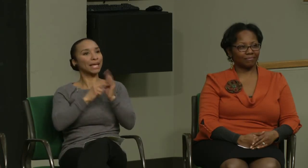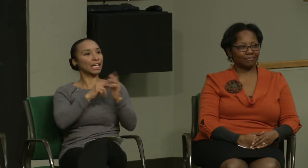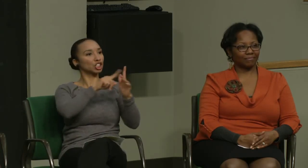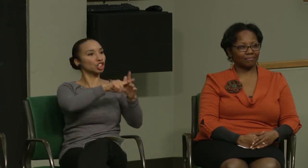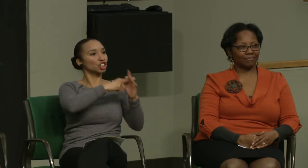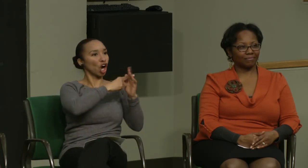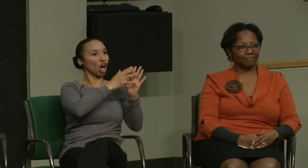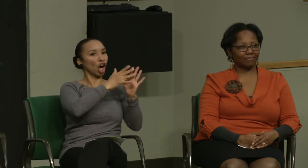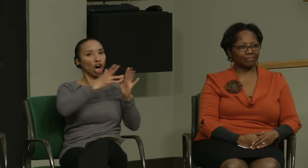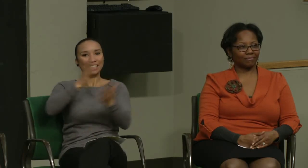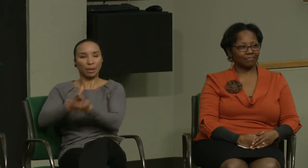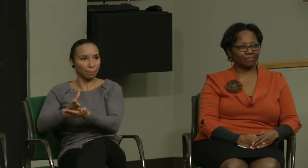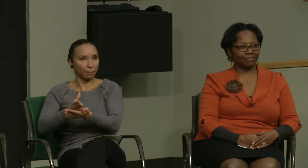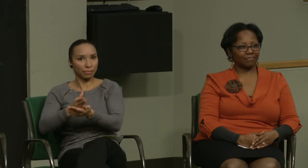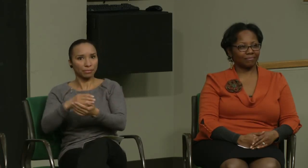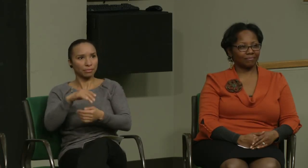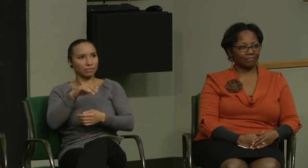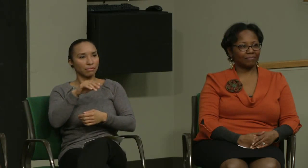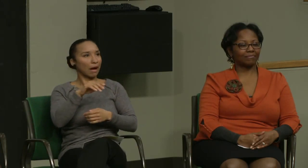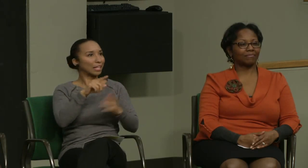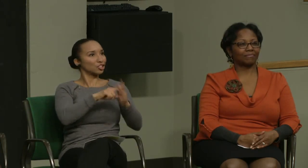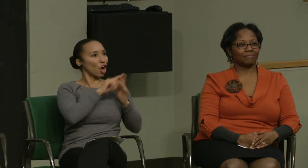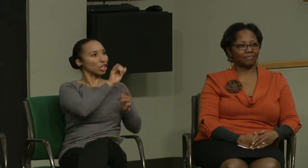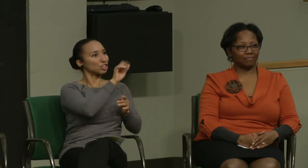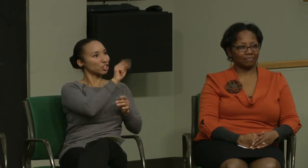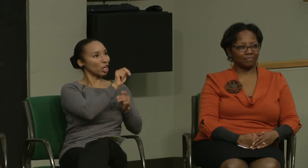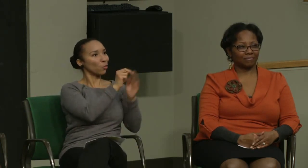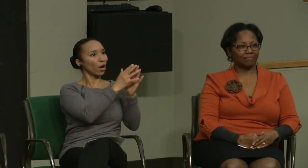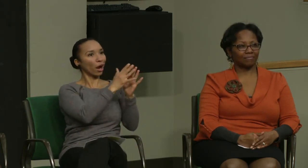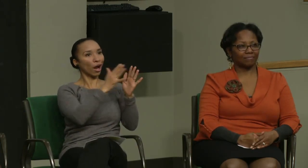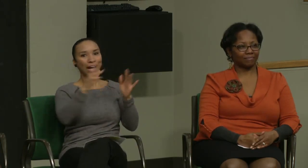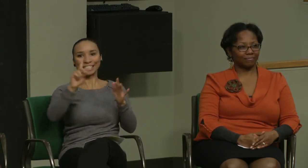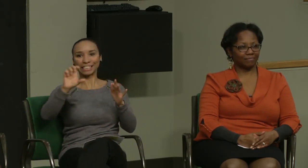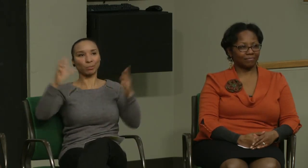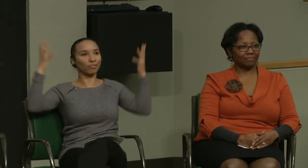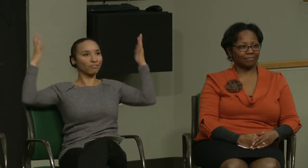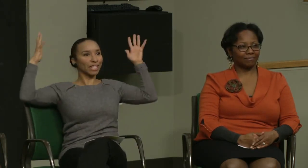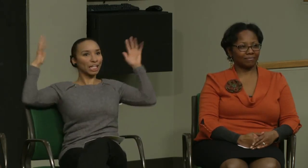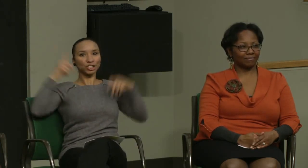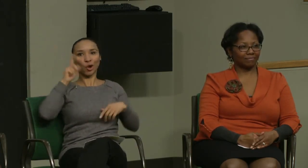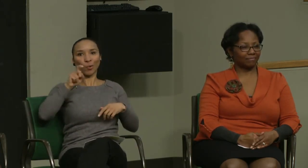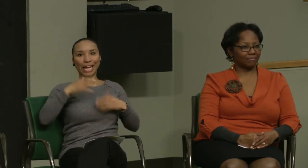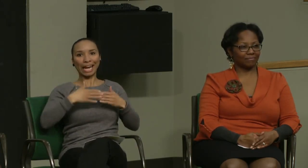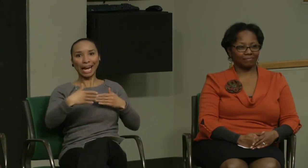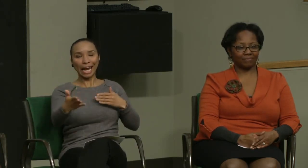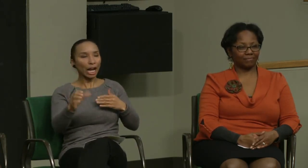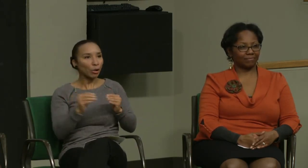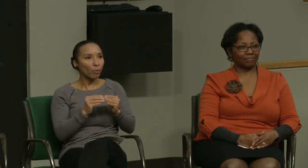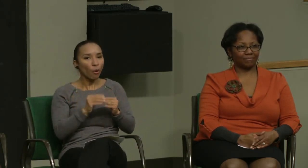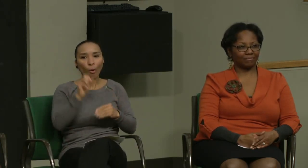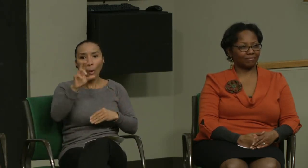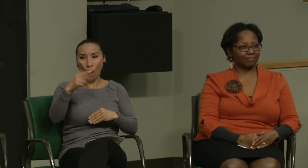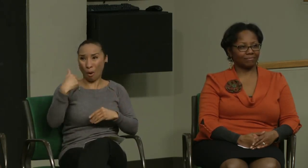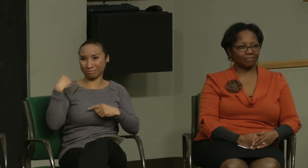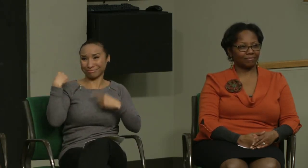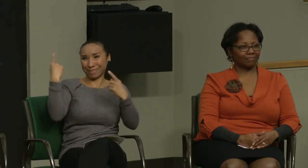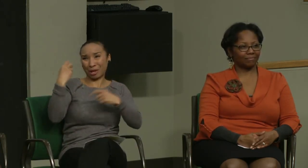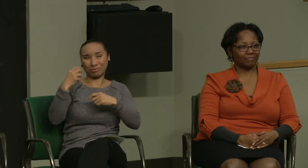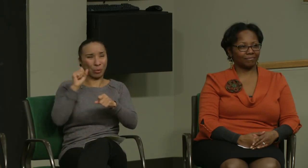and I know sometimes you think mentoring has a concrete start and end period well that's not always the case it